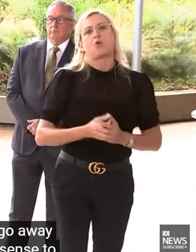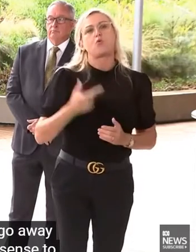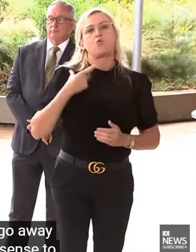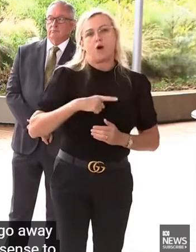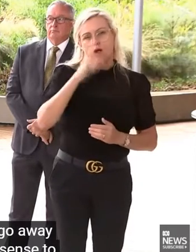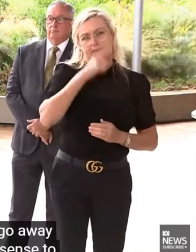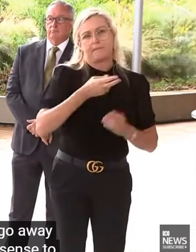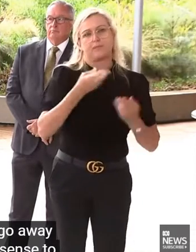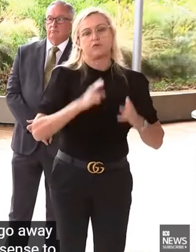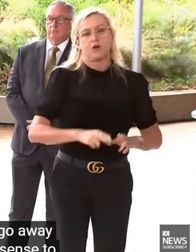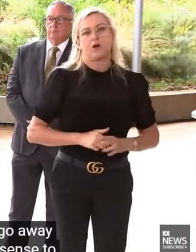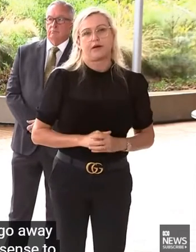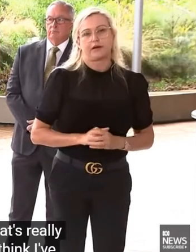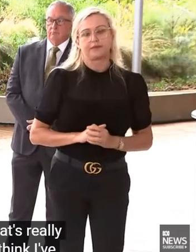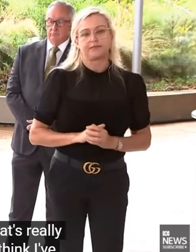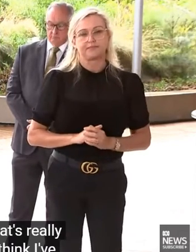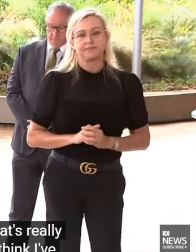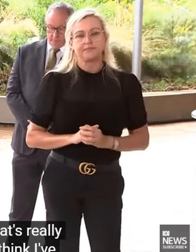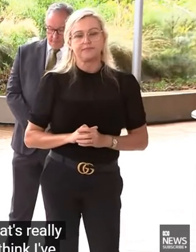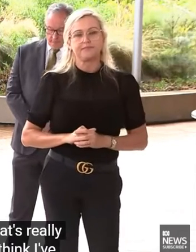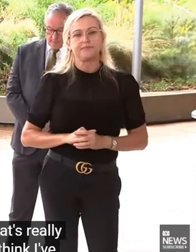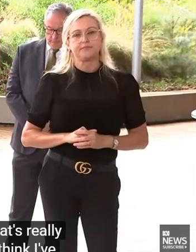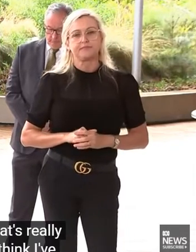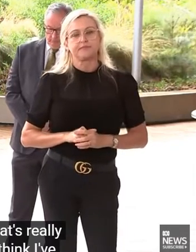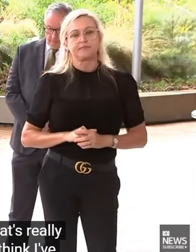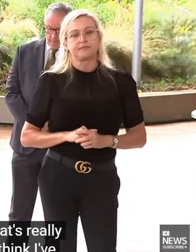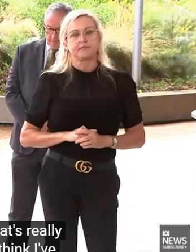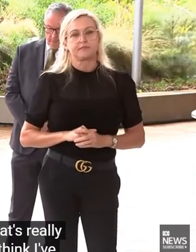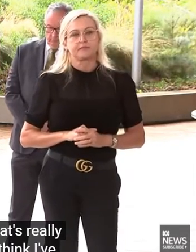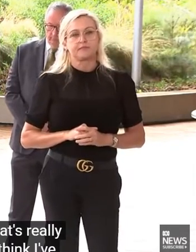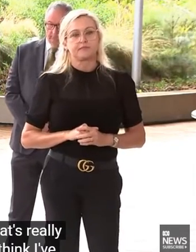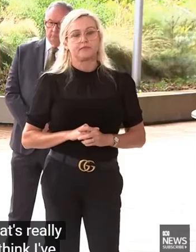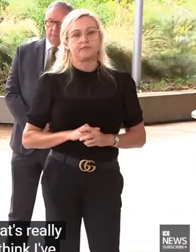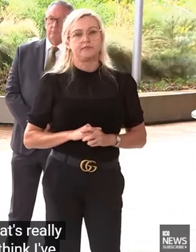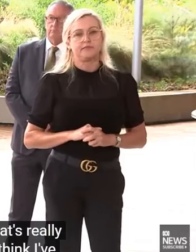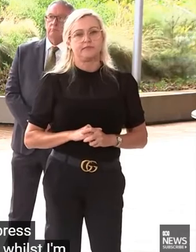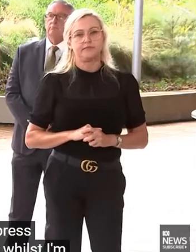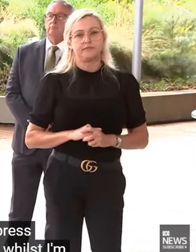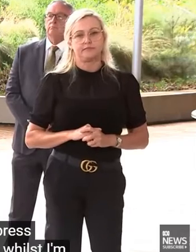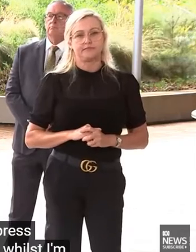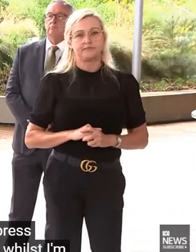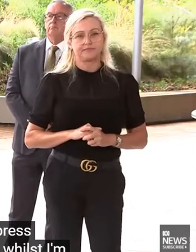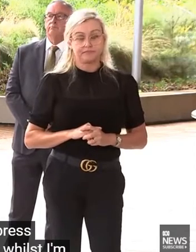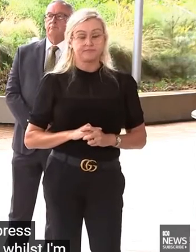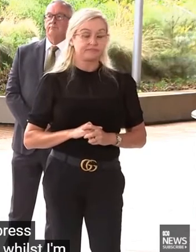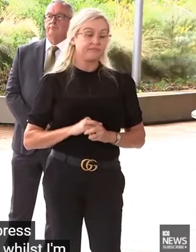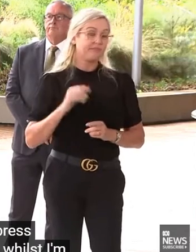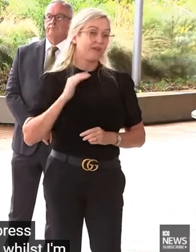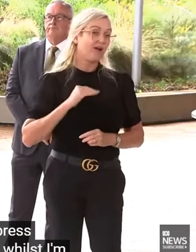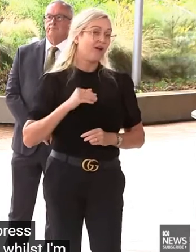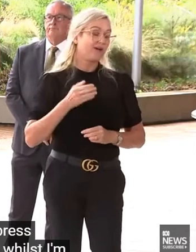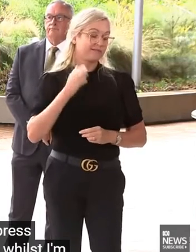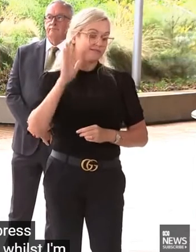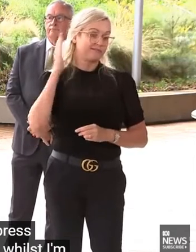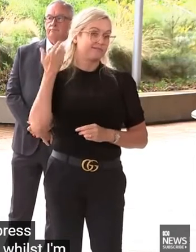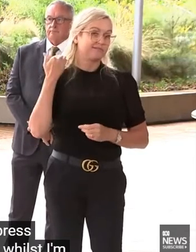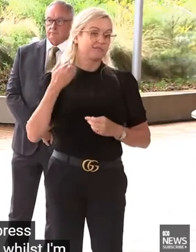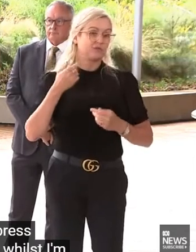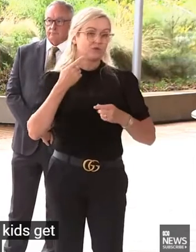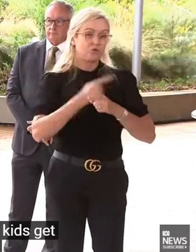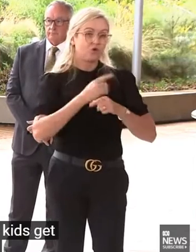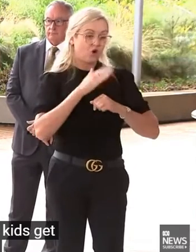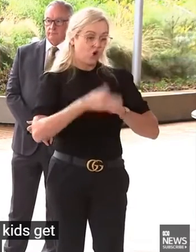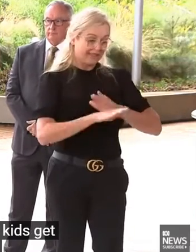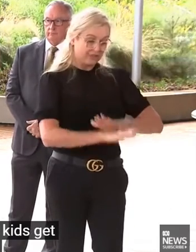think I've said in repeated press conferences this week, whilst I'm really keen that the kids get vaccinated, I really want a sense of